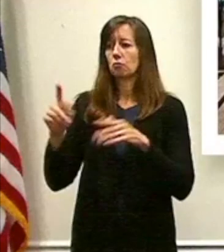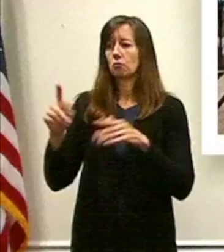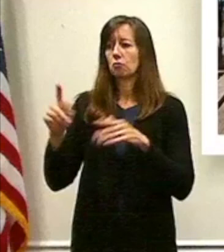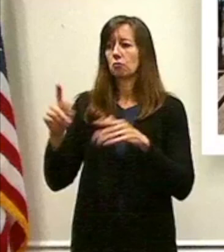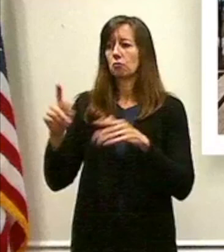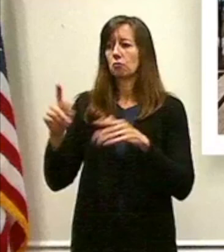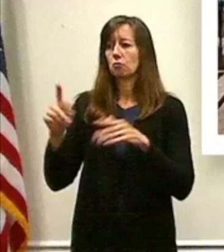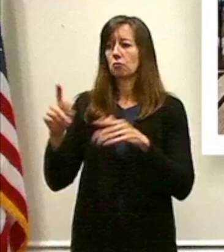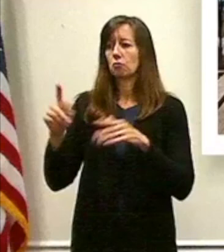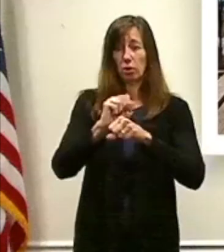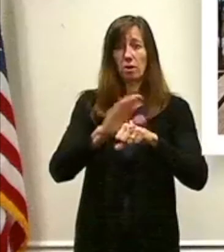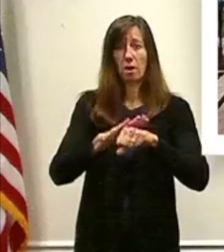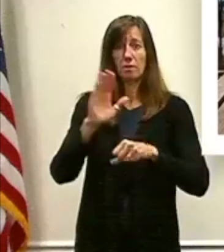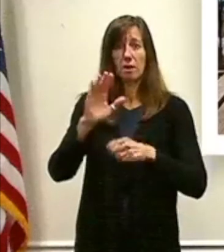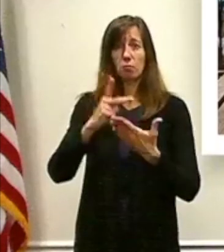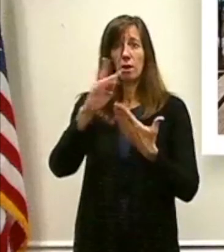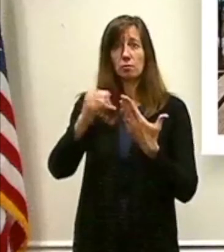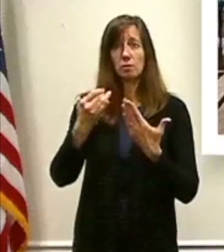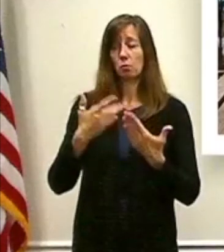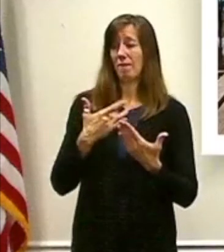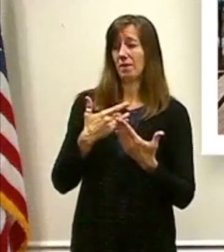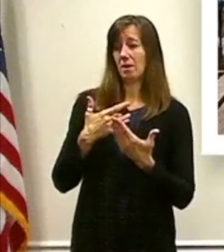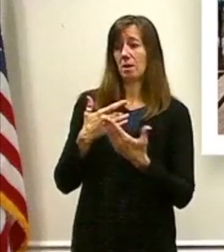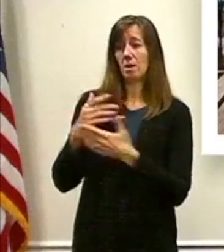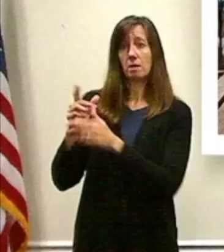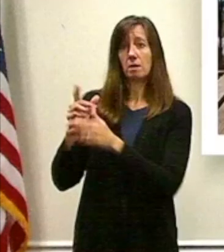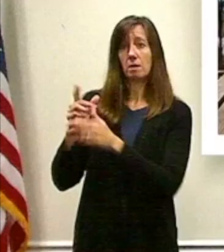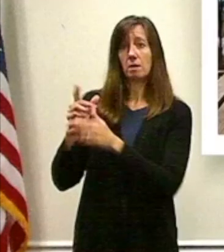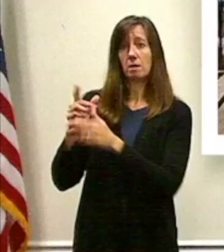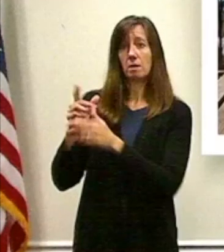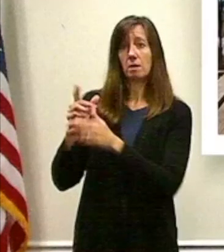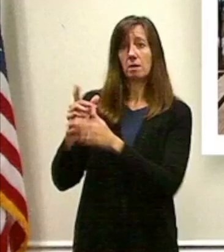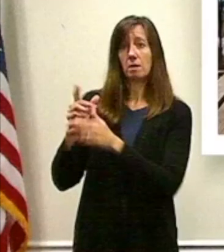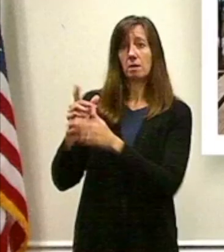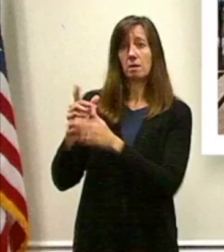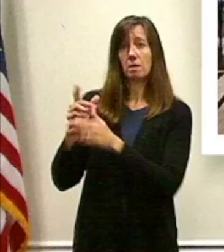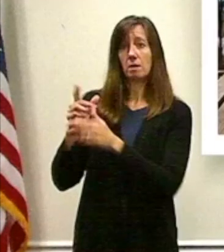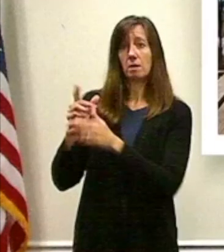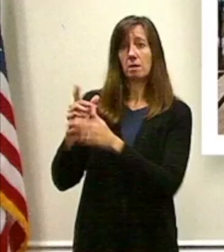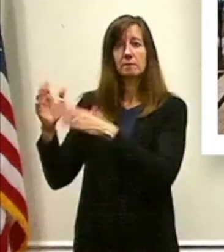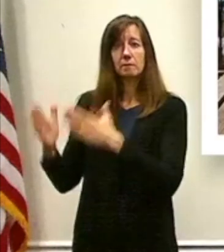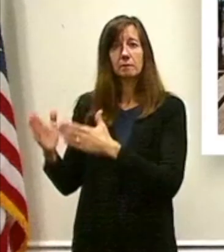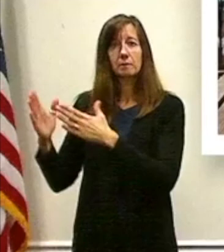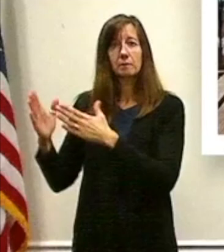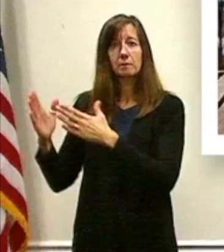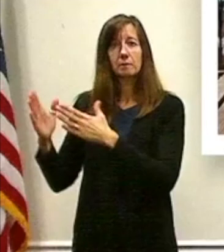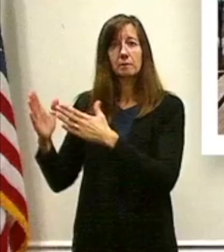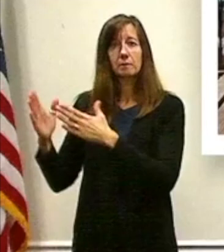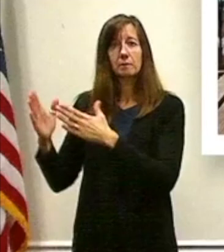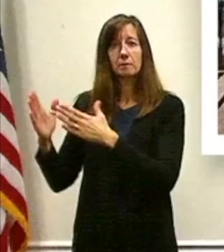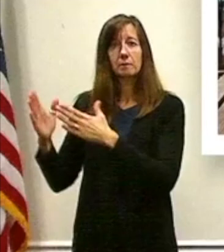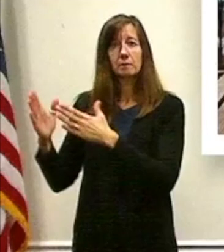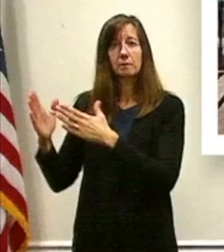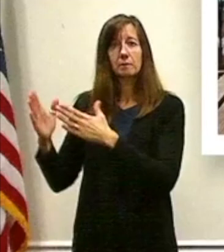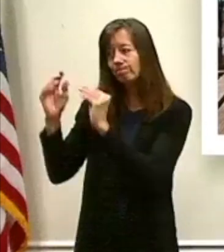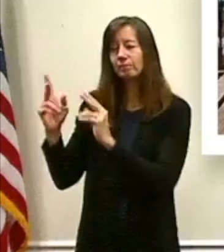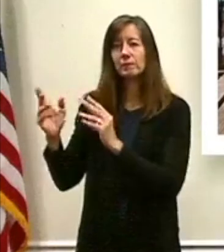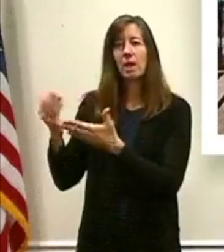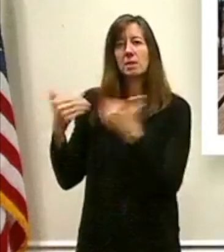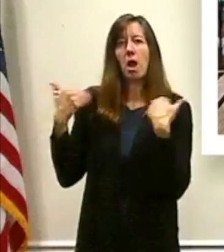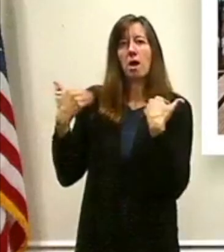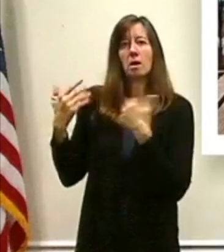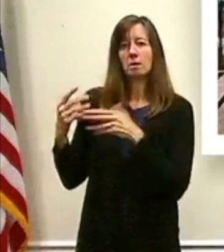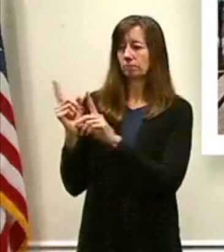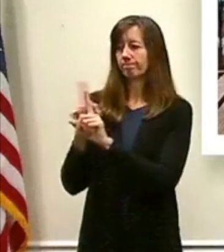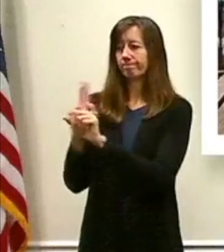program, we can get young people lined up to actually build this new Youth Opportunity Center. We're going to rely on Mass Design and the great work that